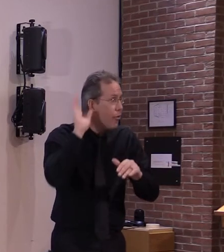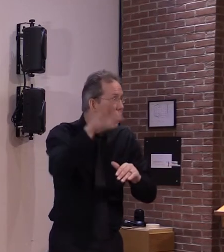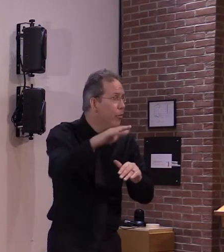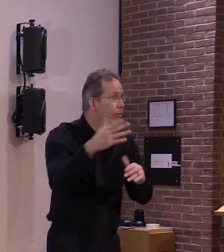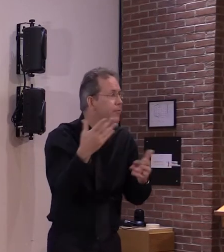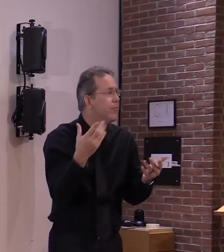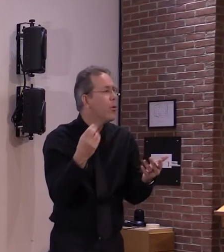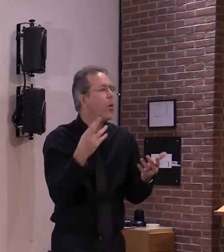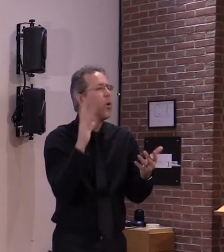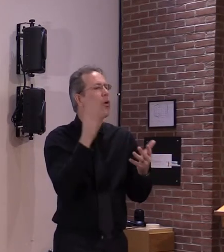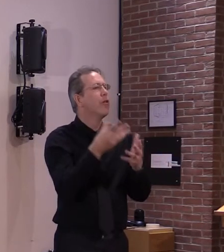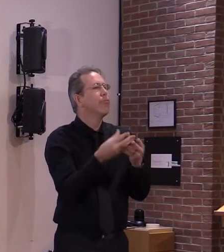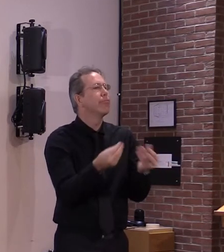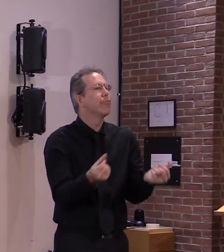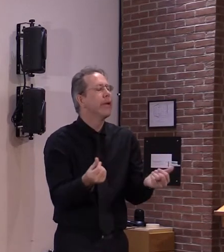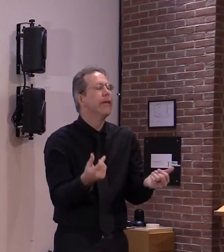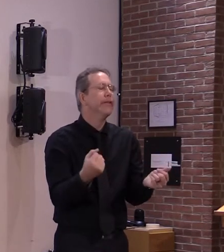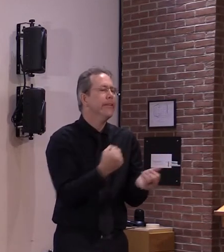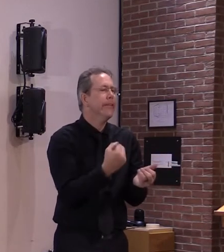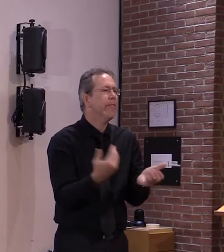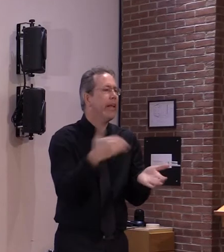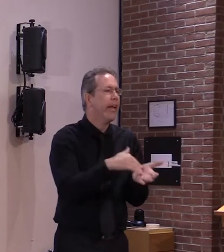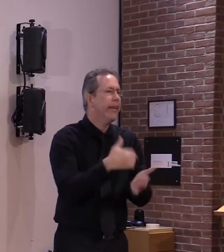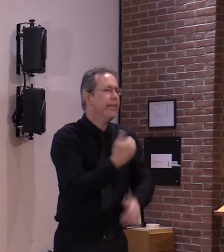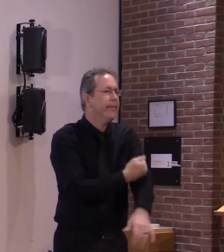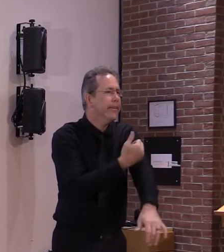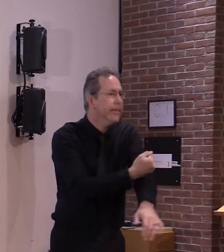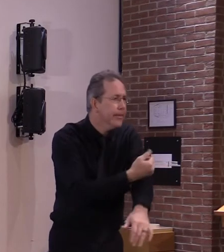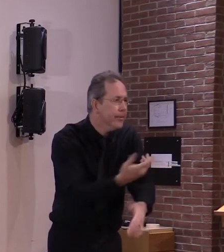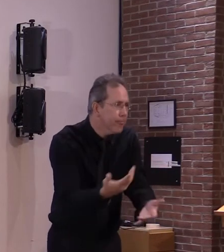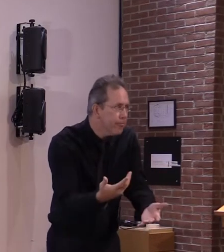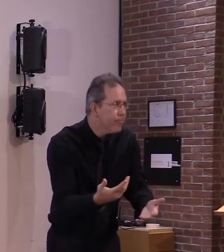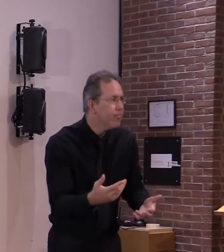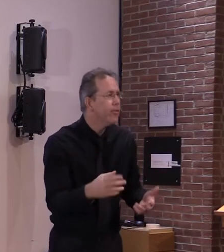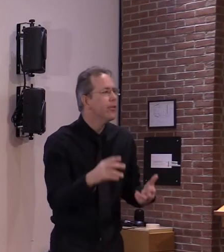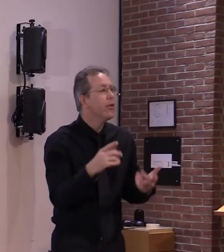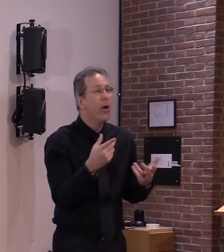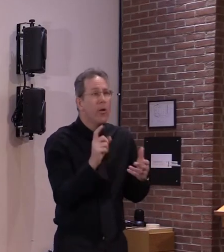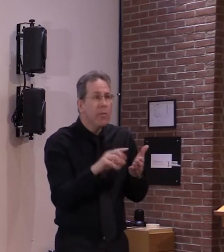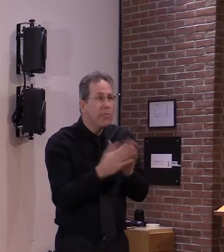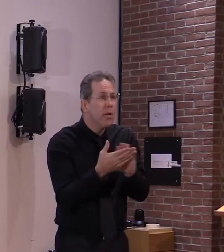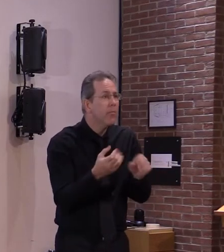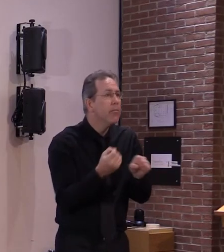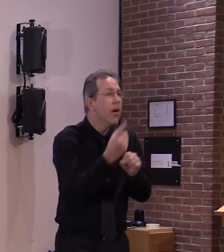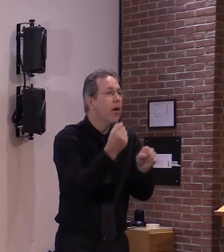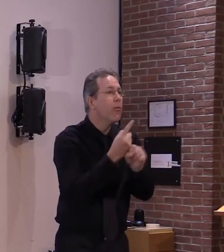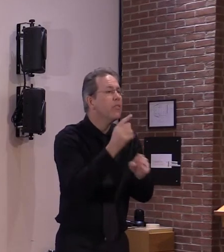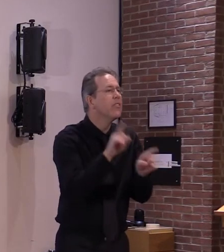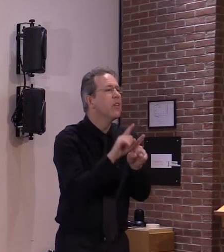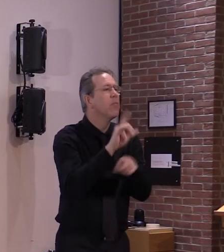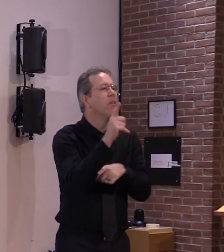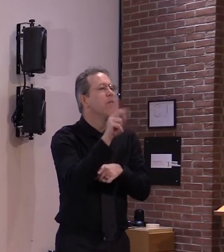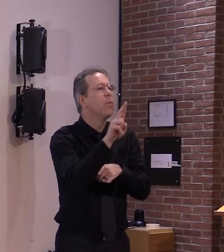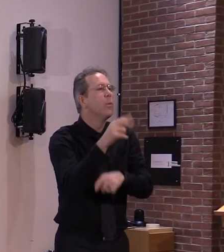it's going to get longer and longer as time goes on we just don't know uh what the endpoint will be